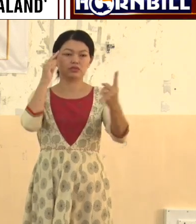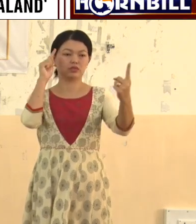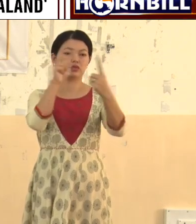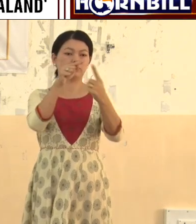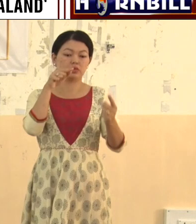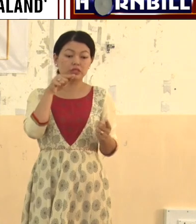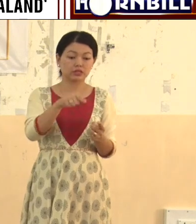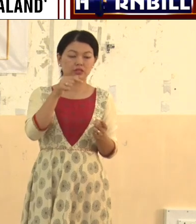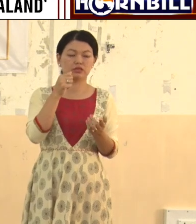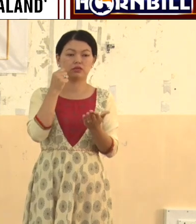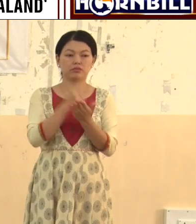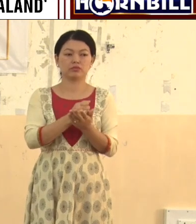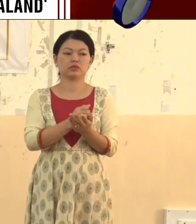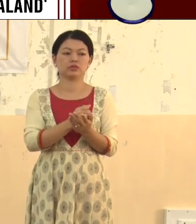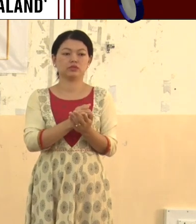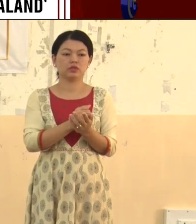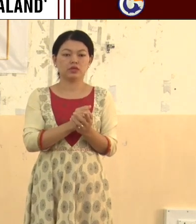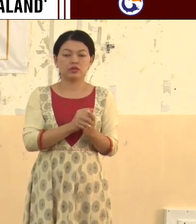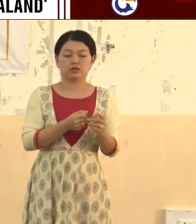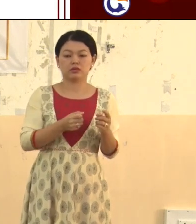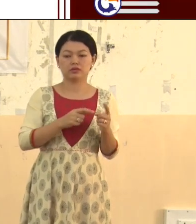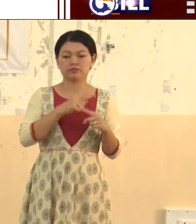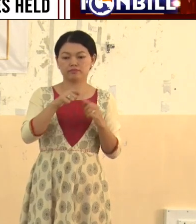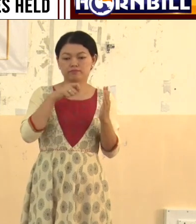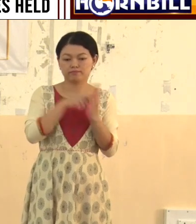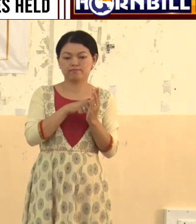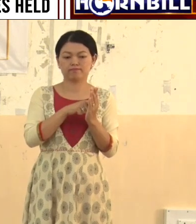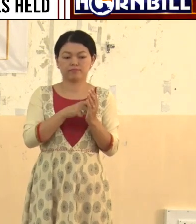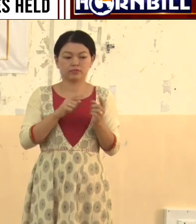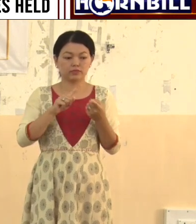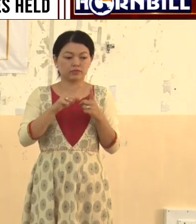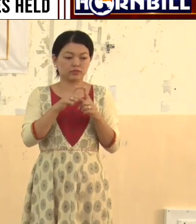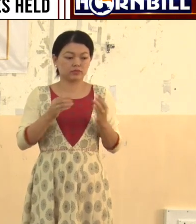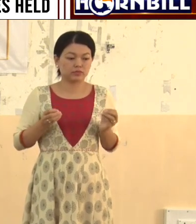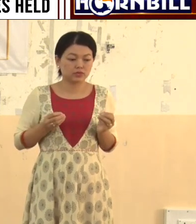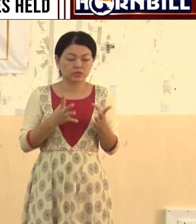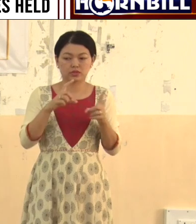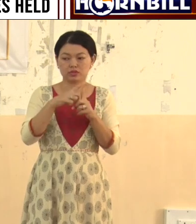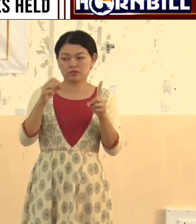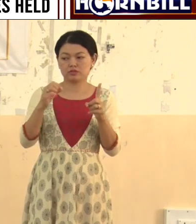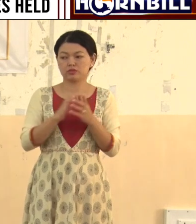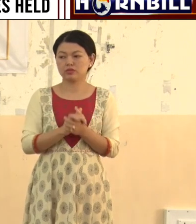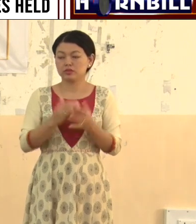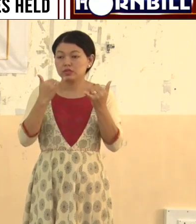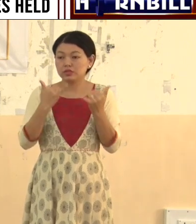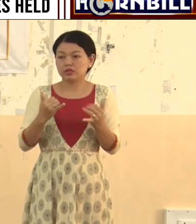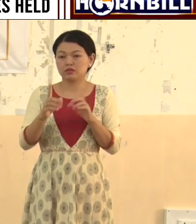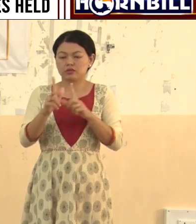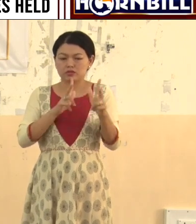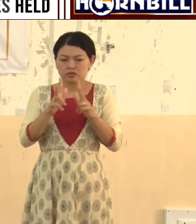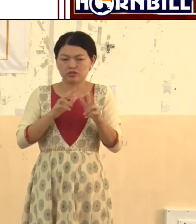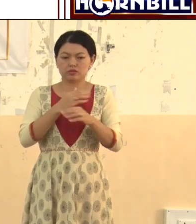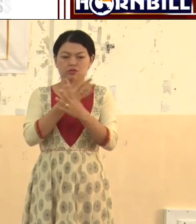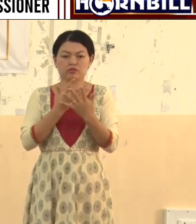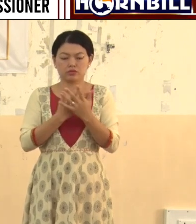be the policy of our state. That should be our education system. And so, now what we need to start talking about is, what are the things we